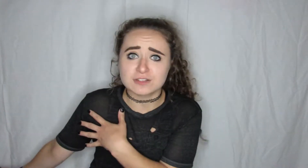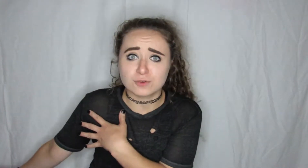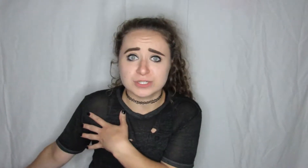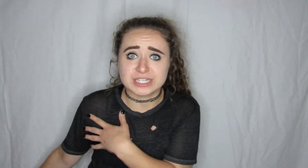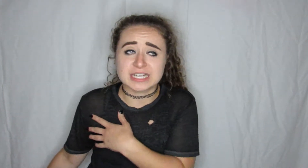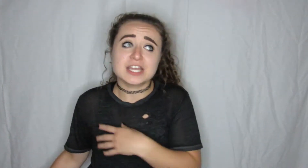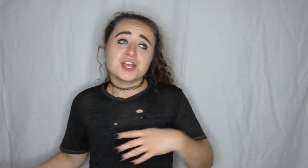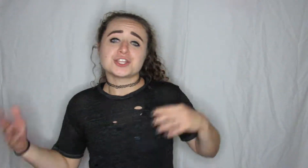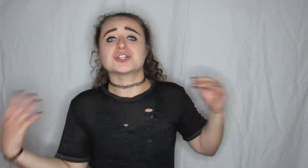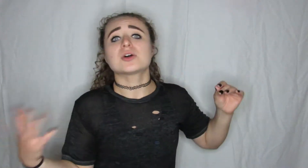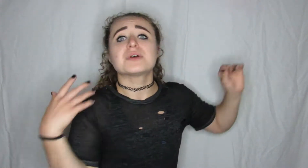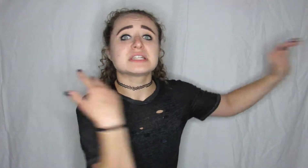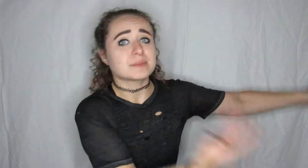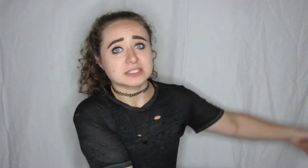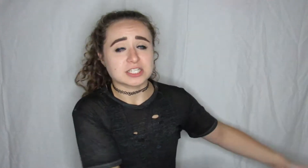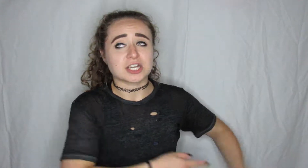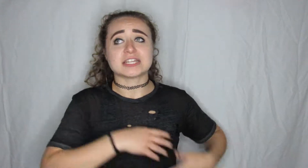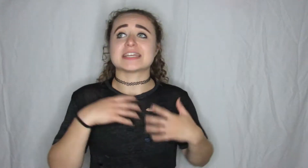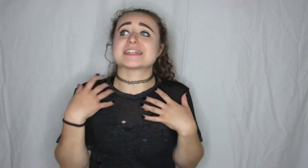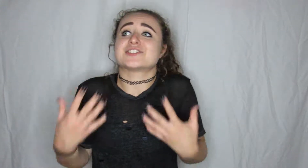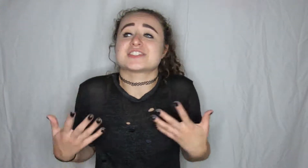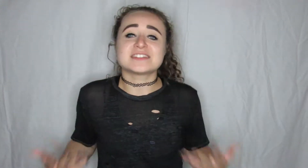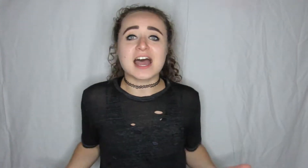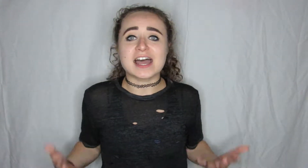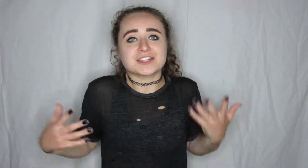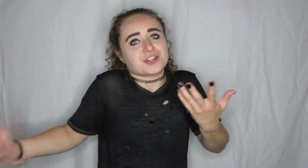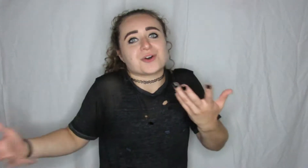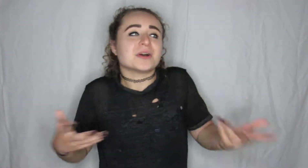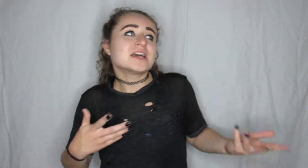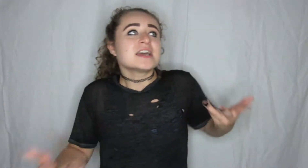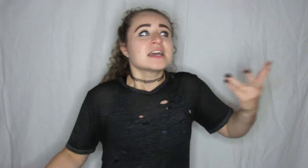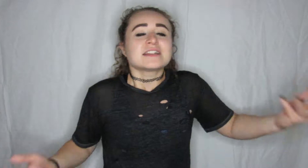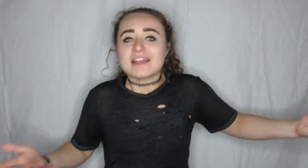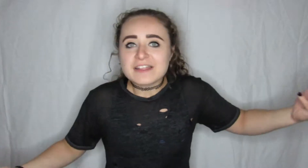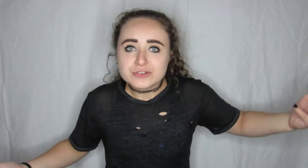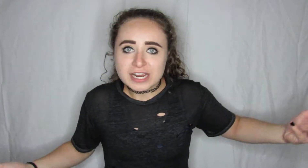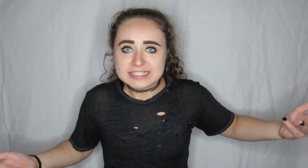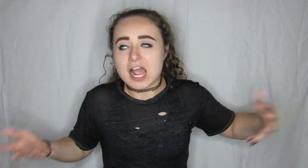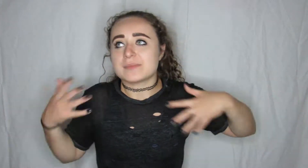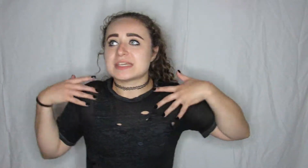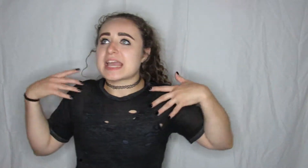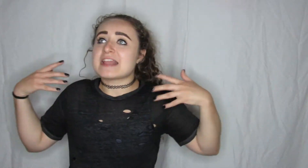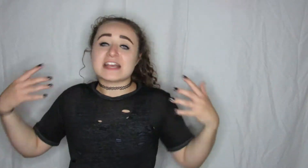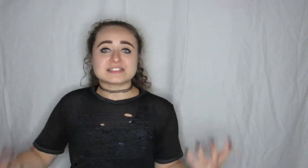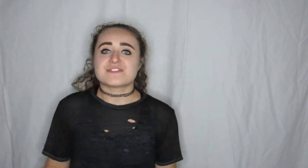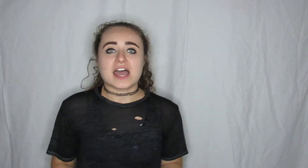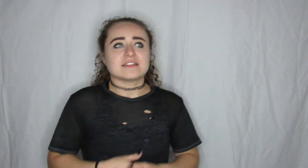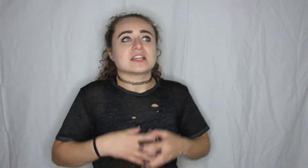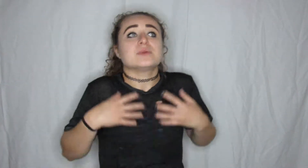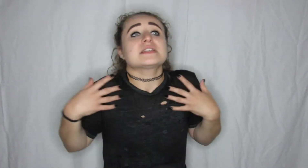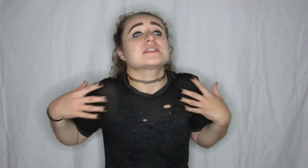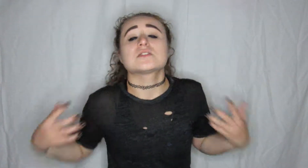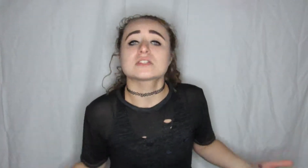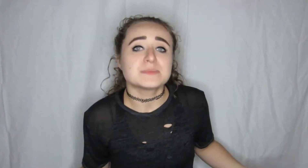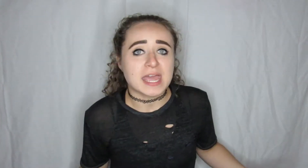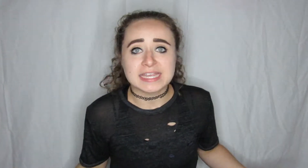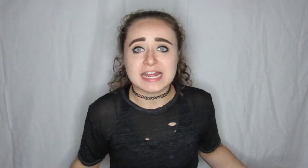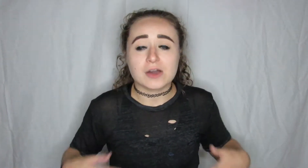California you're going in the military like it's just not you know not the right timing and that's fine like we can still keep hanging out